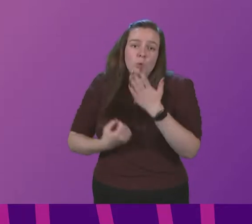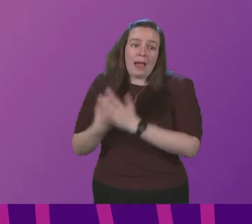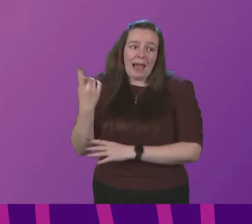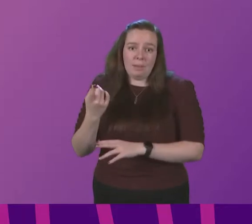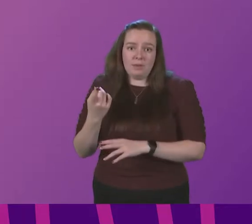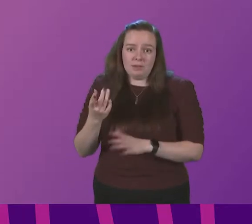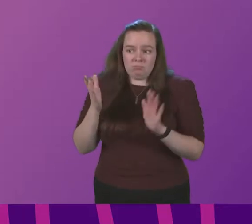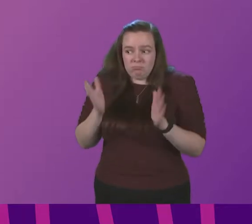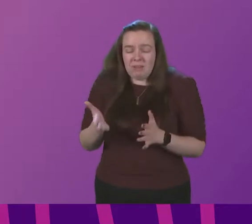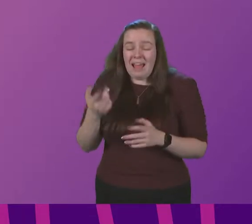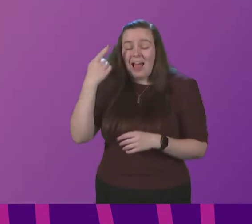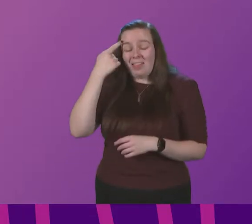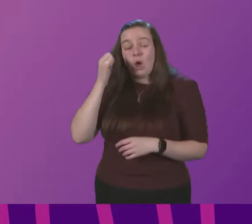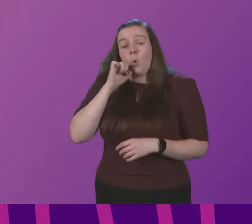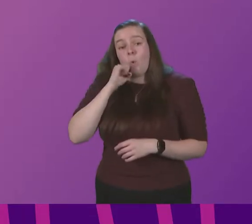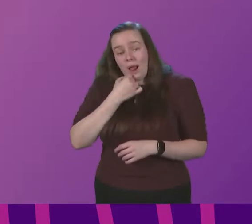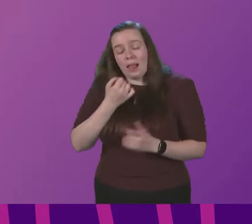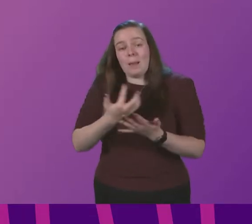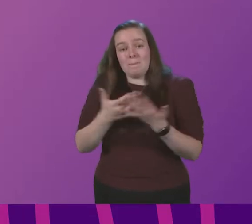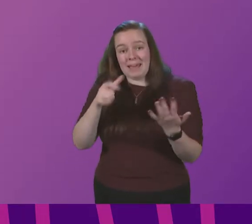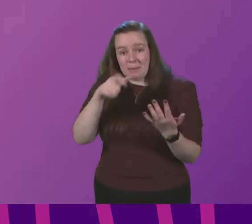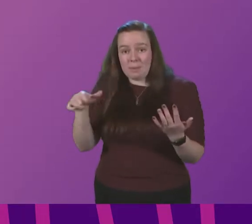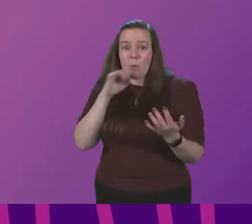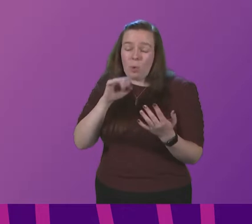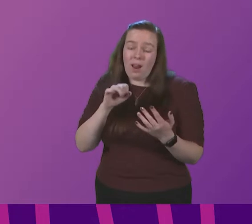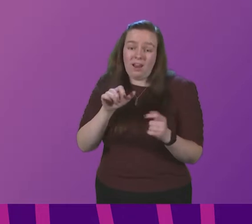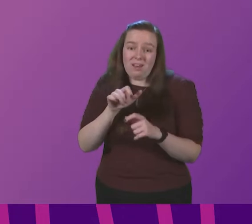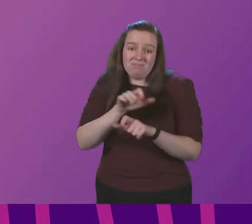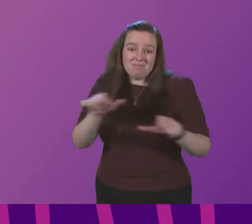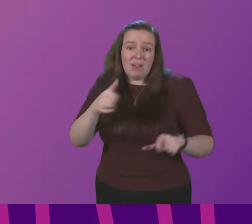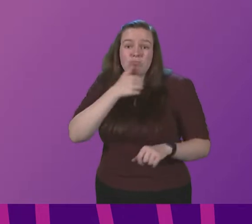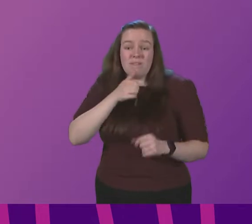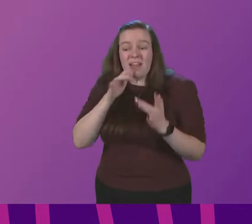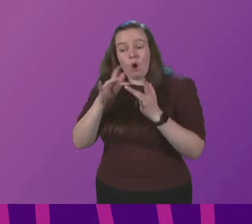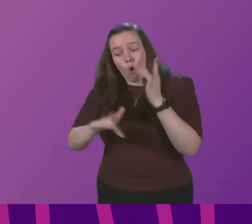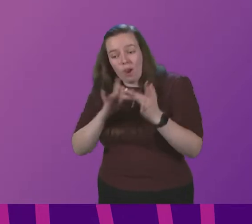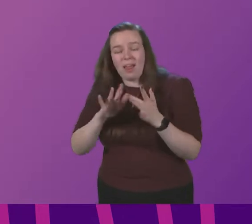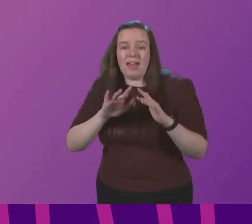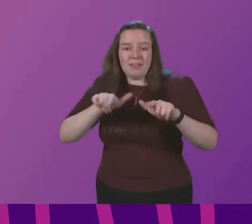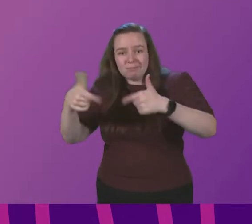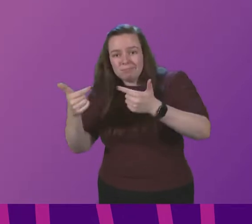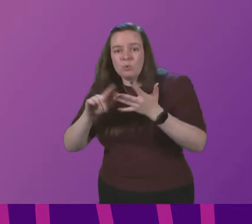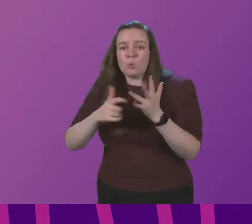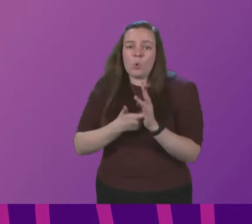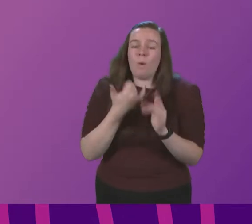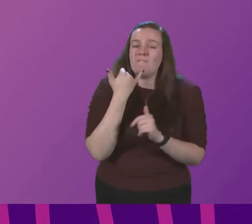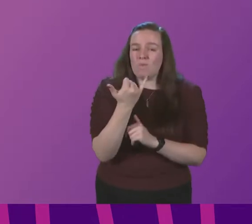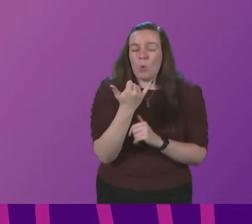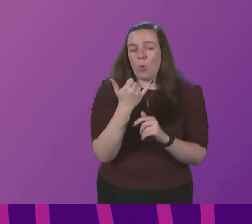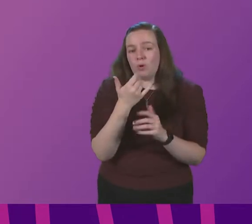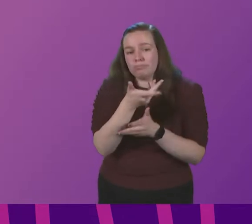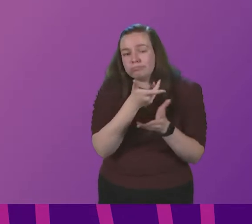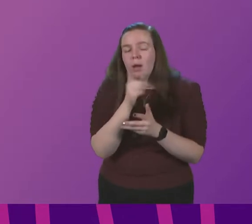necessary I think it will be the case that many people will continue to prefer online or telephone appointments with their GP but we need to make sure